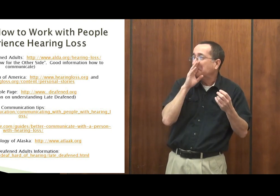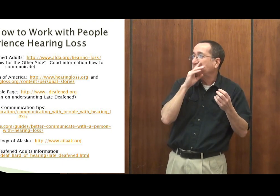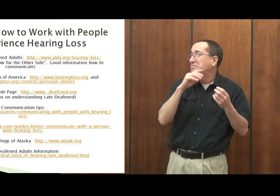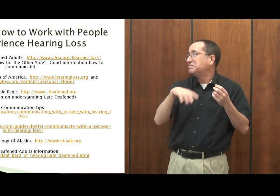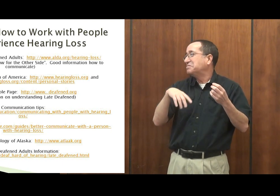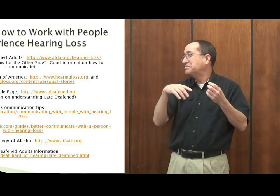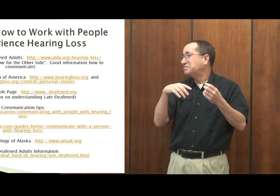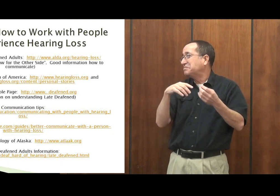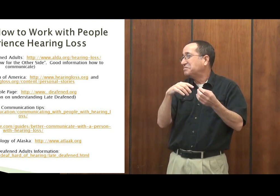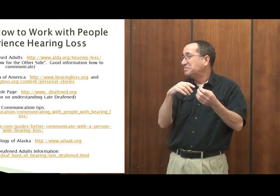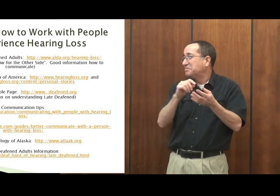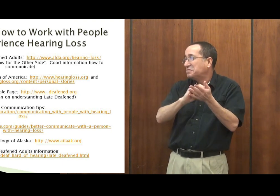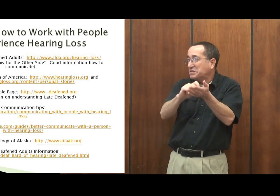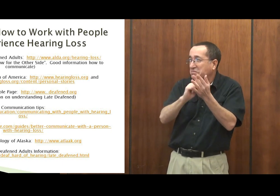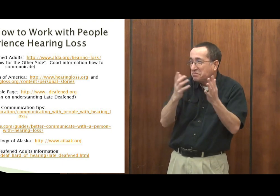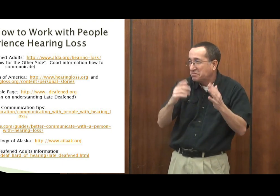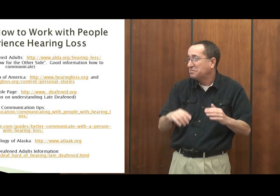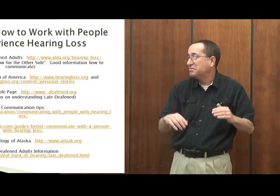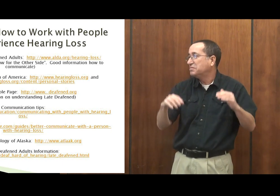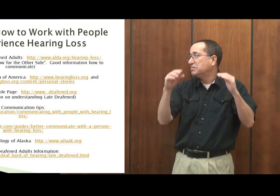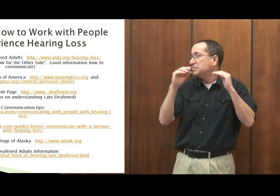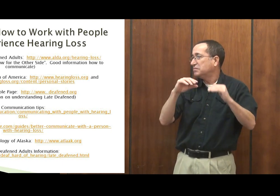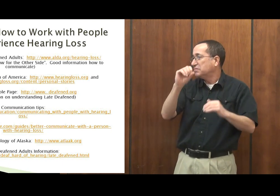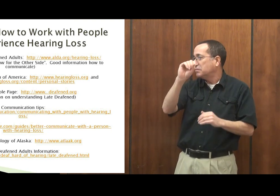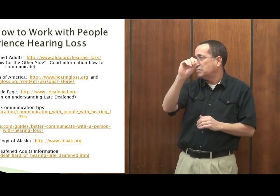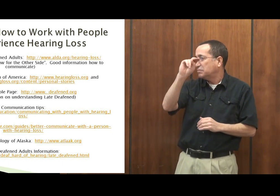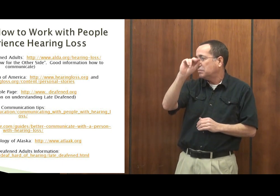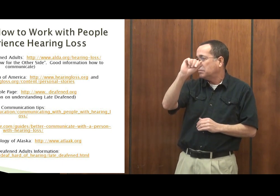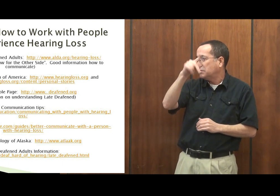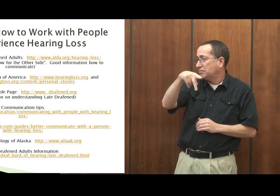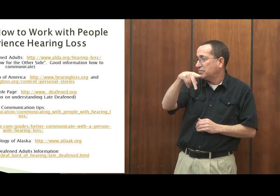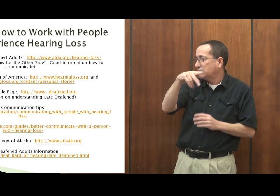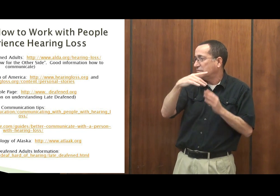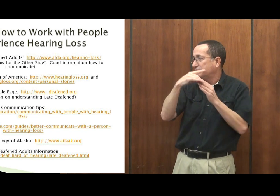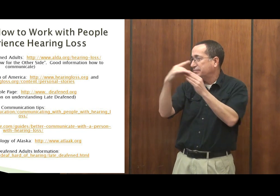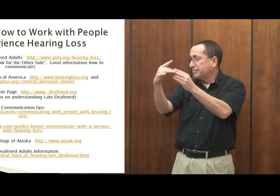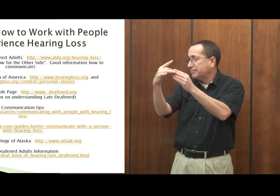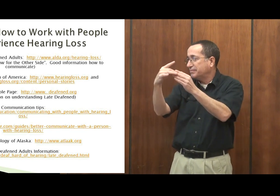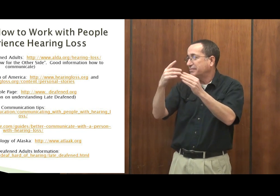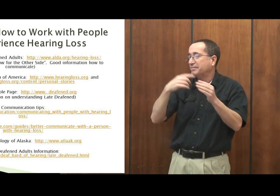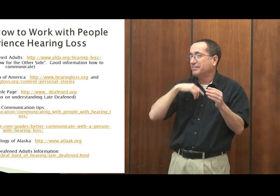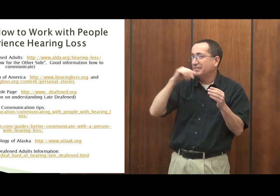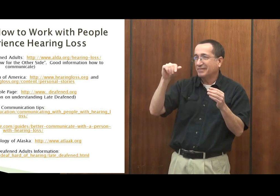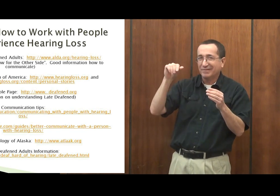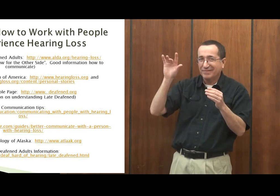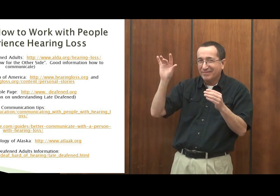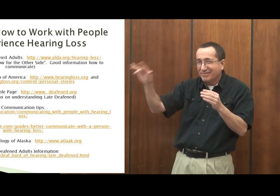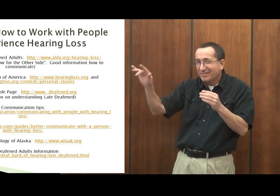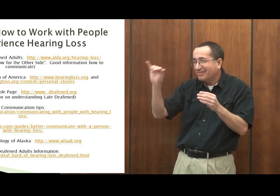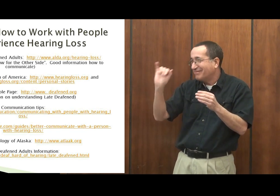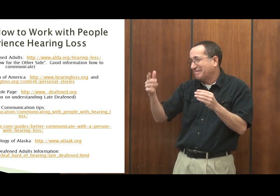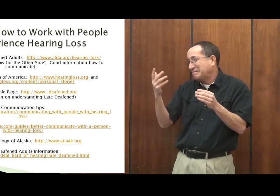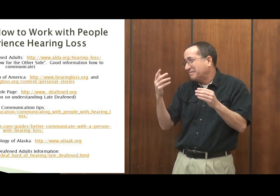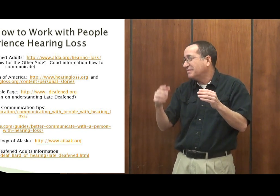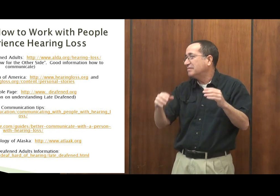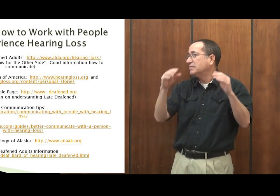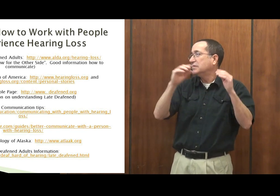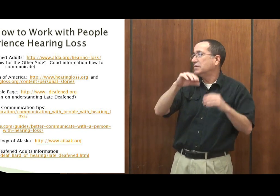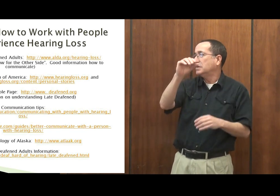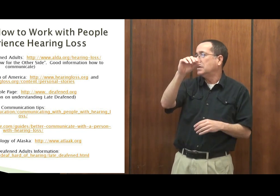Communication tips are out there. It tells you how to use pen and paper or ASL. And then Snap Guide. It's a place